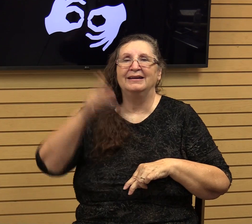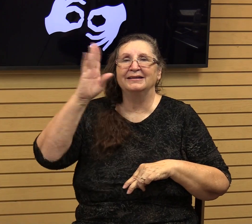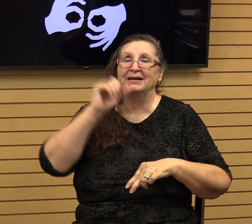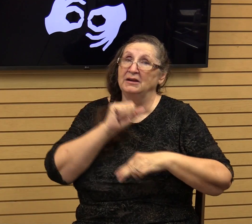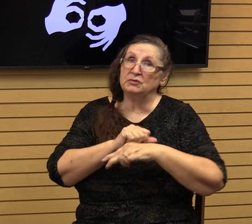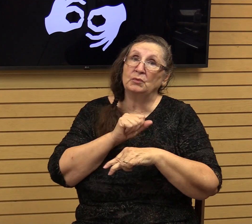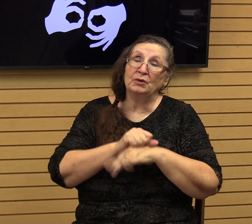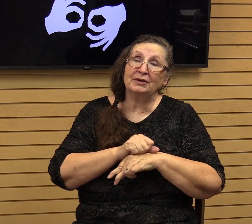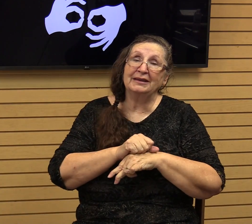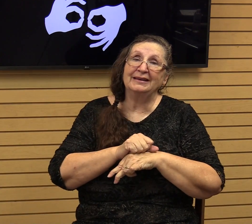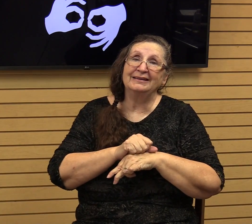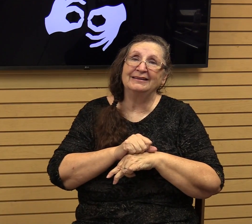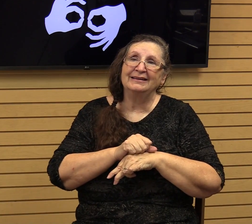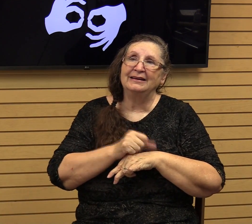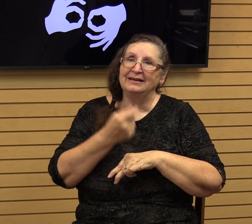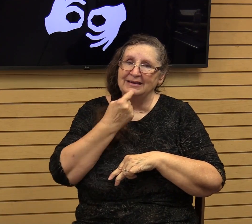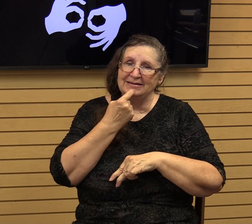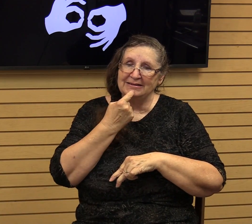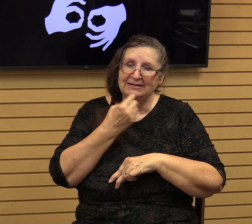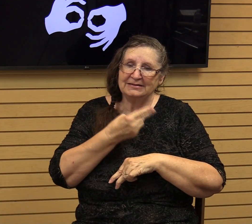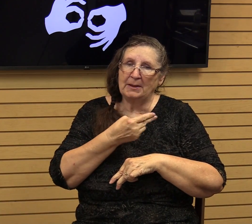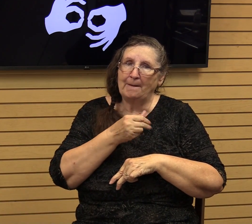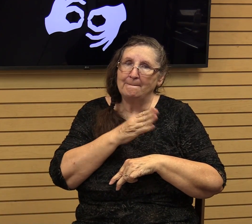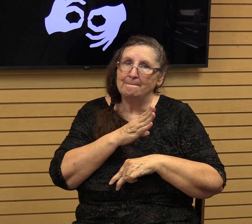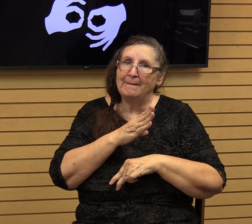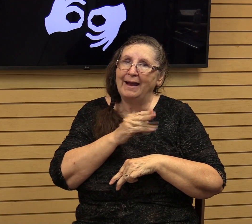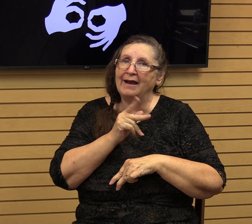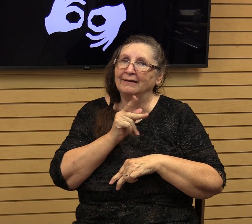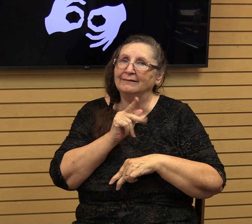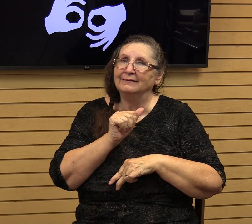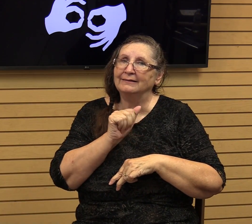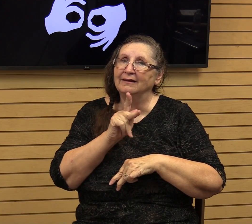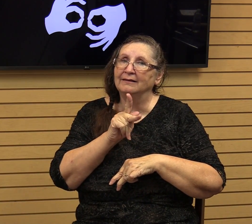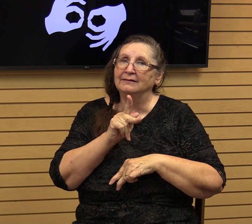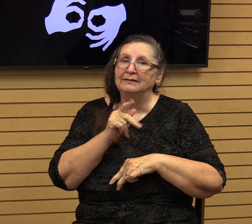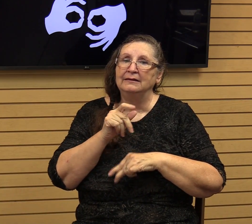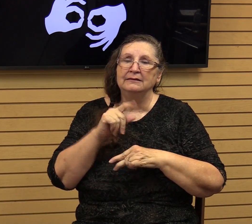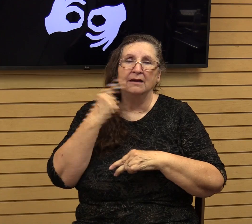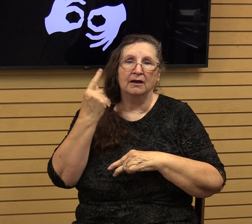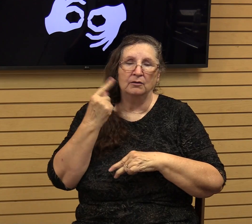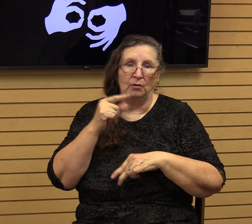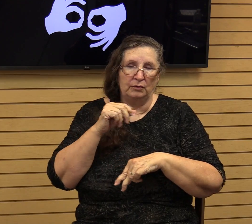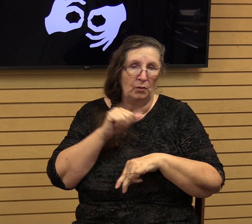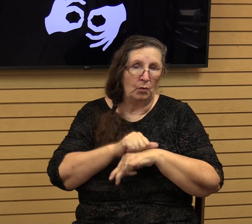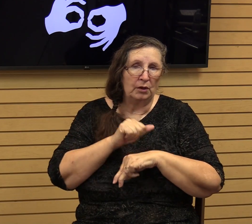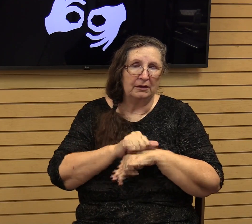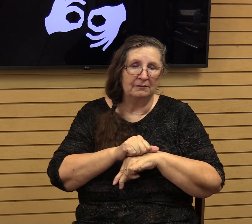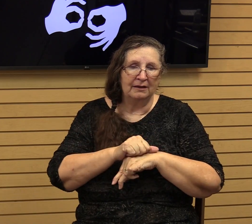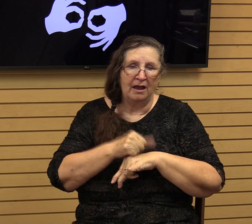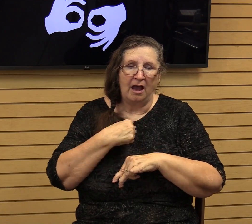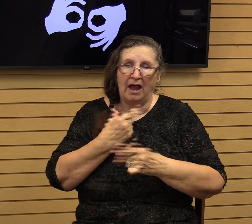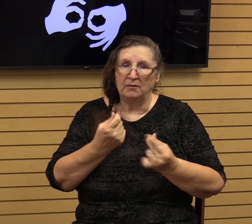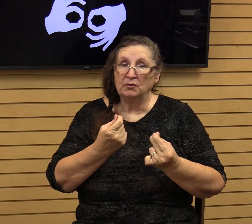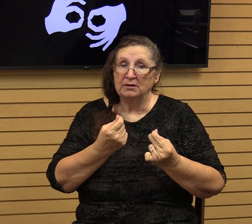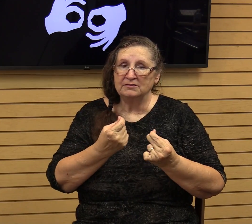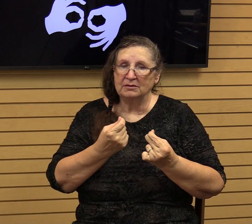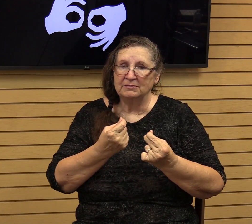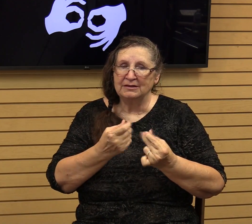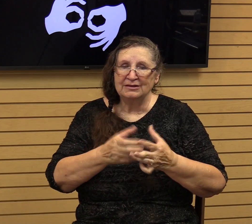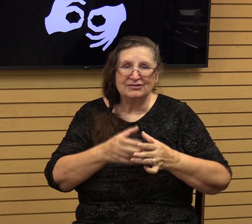guys. That's what he's telling Habakkuk. Not only is he at work, but he says, Habakkuk, I'm doing something so awesome